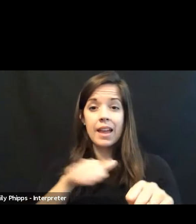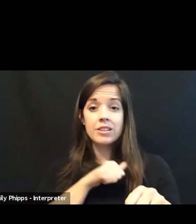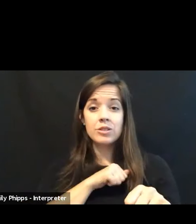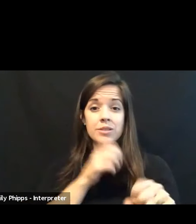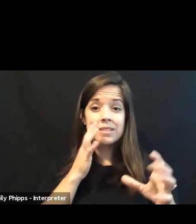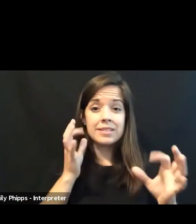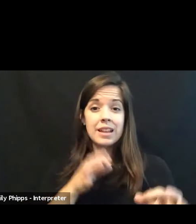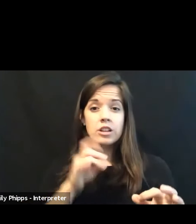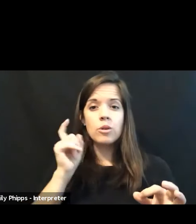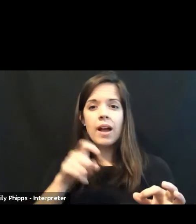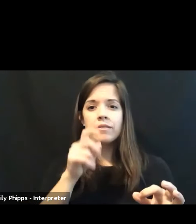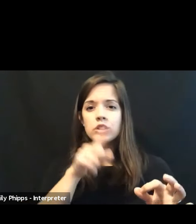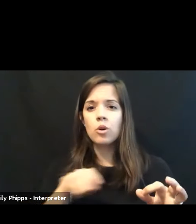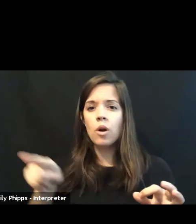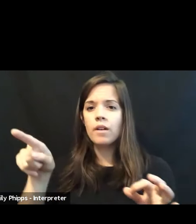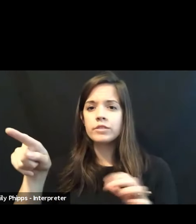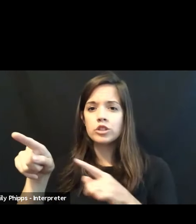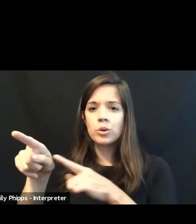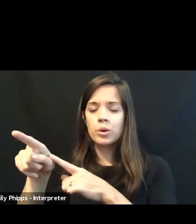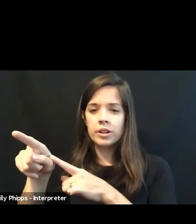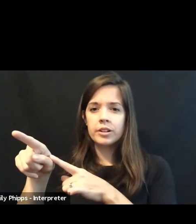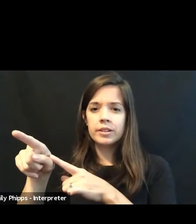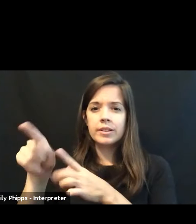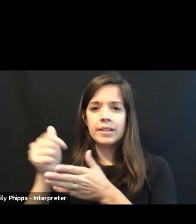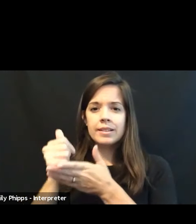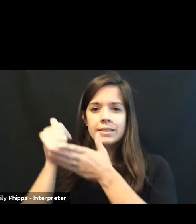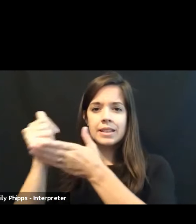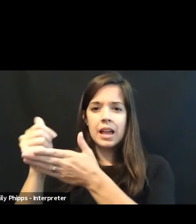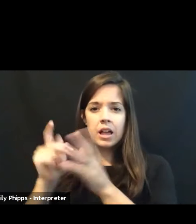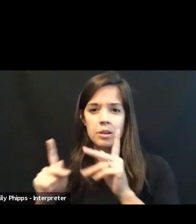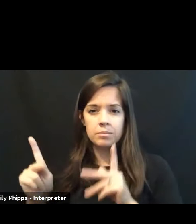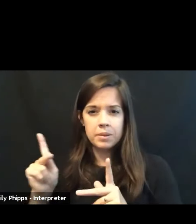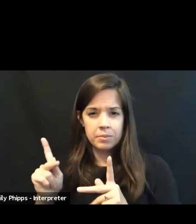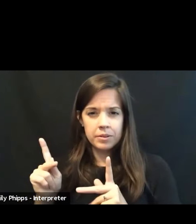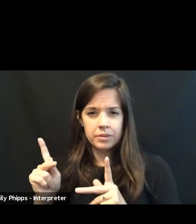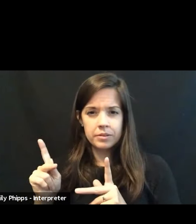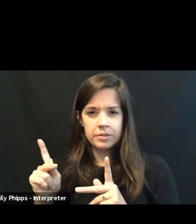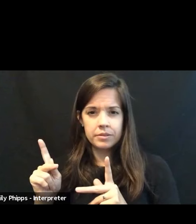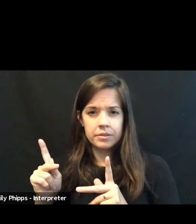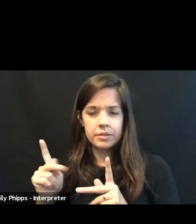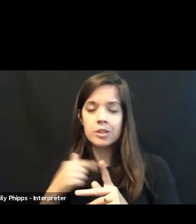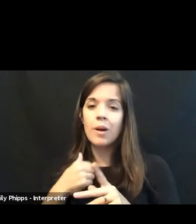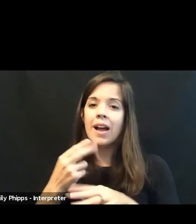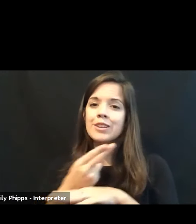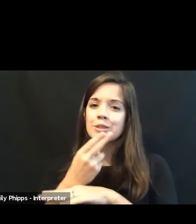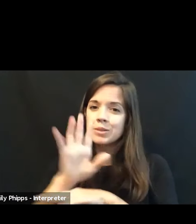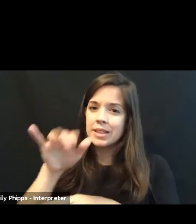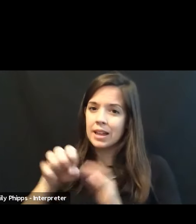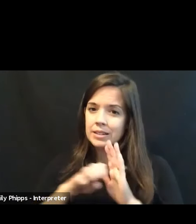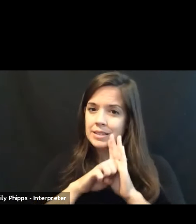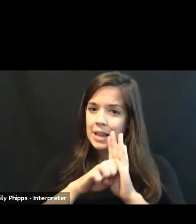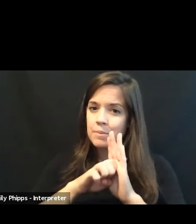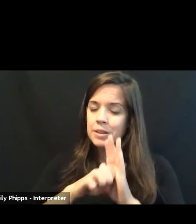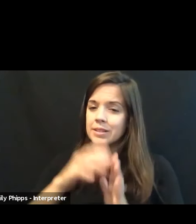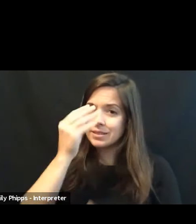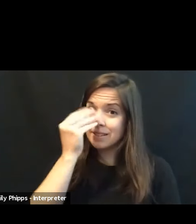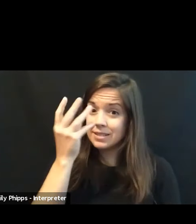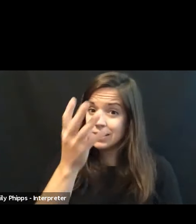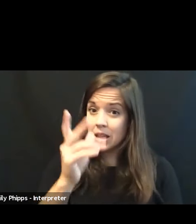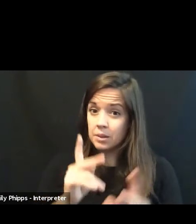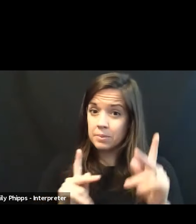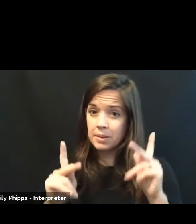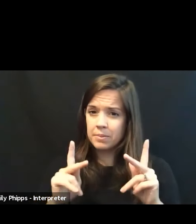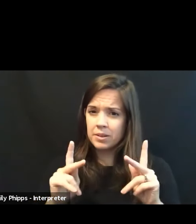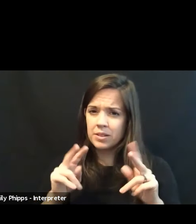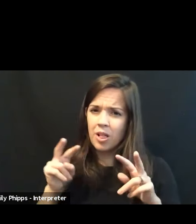offshore to help folks. So I use that example to tell people to look